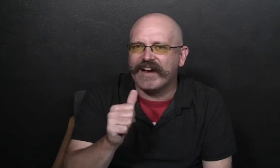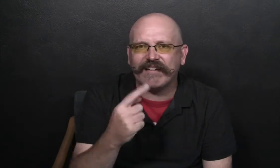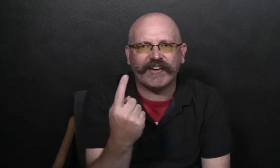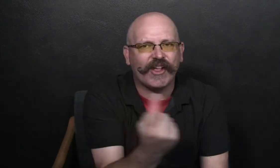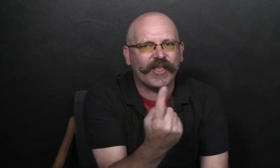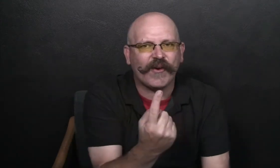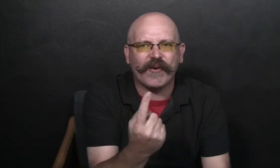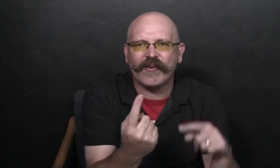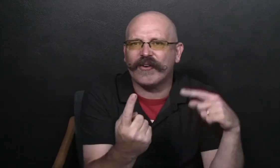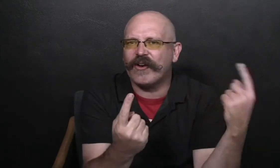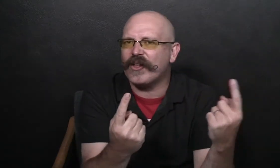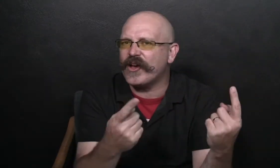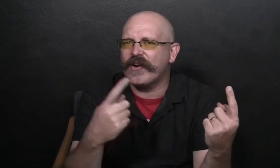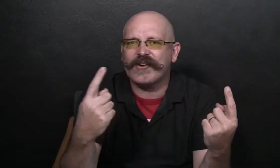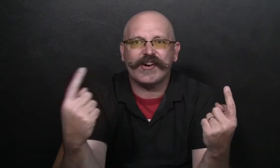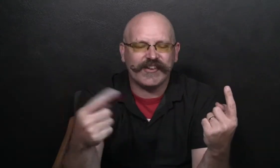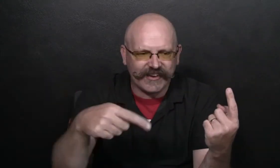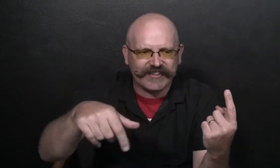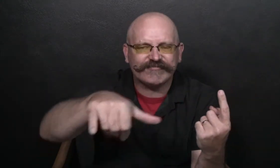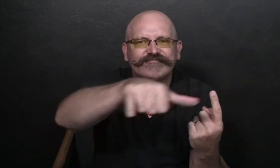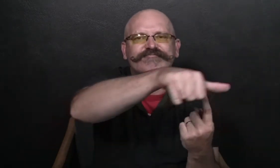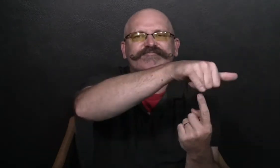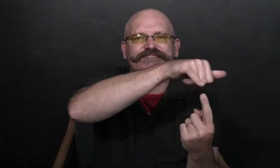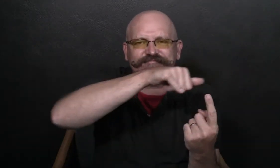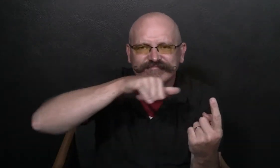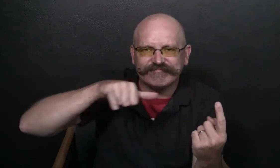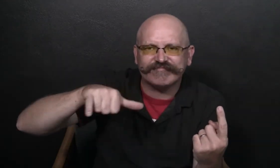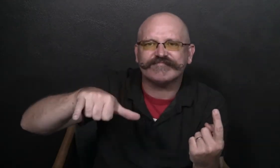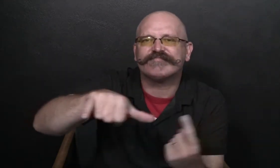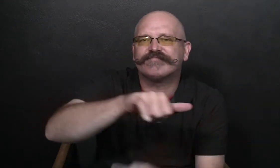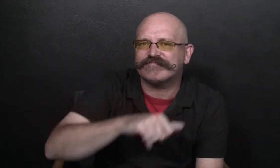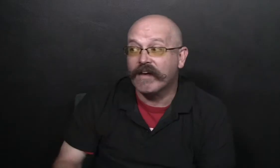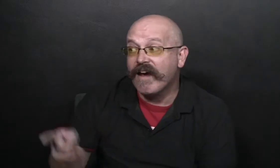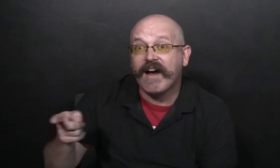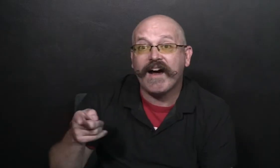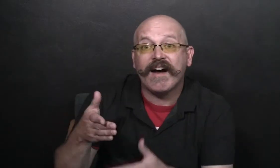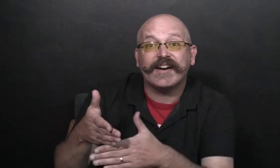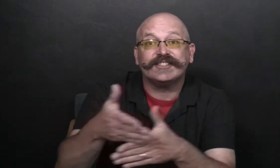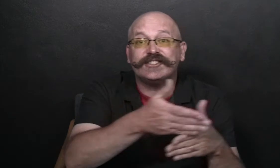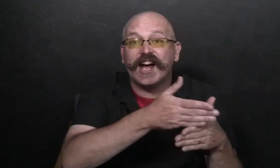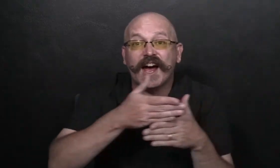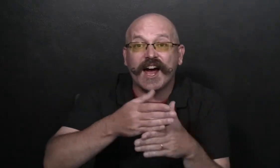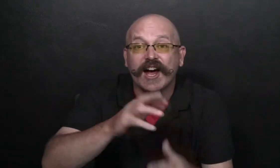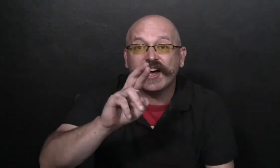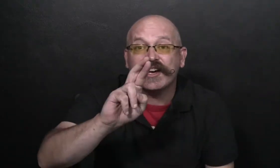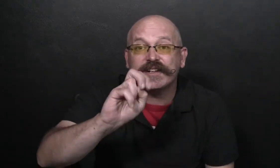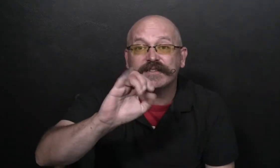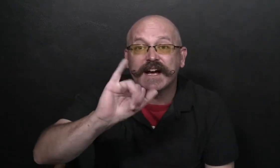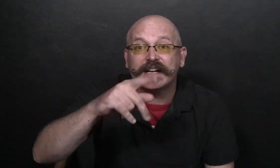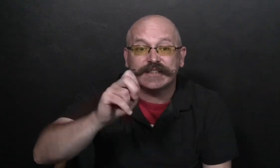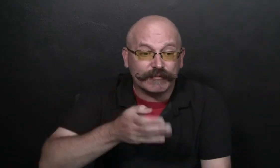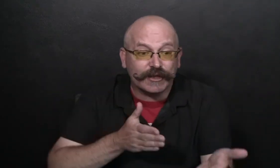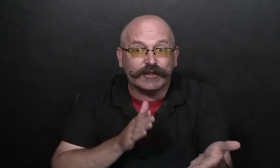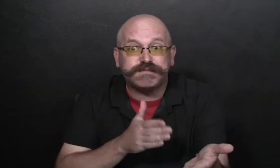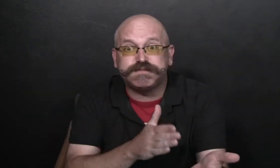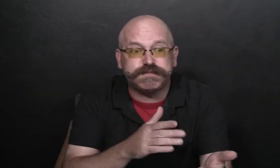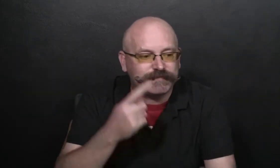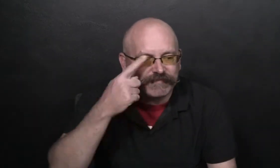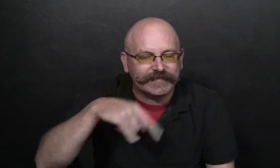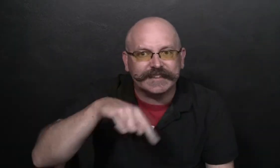and realized they weren't alone. They also shared recipes and good ideas for things to do with